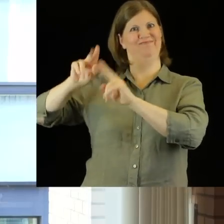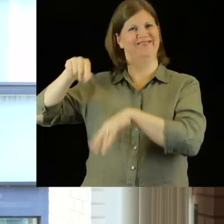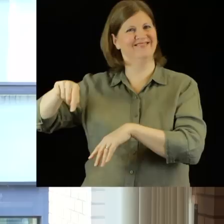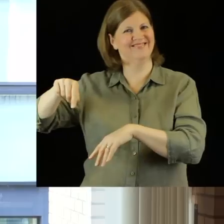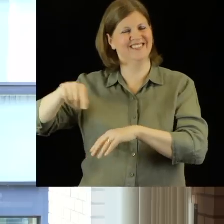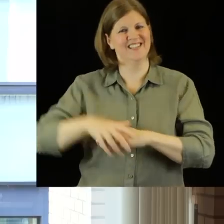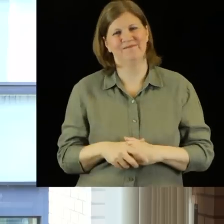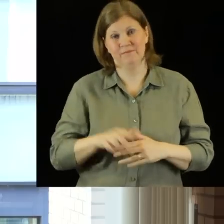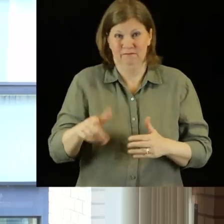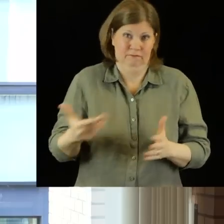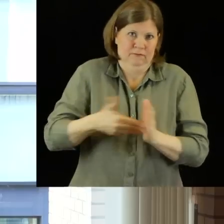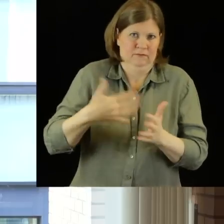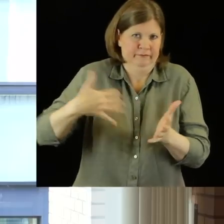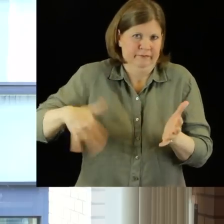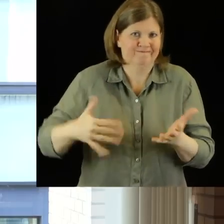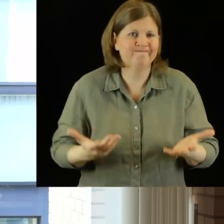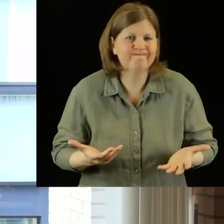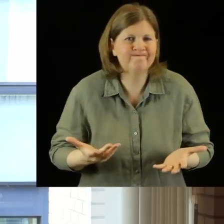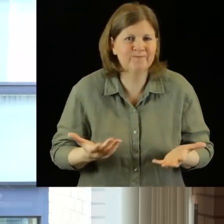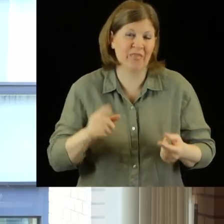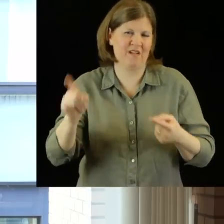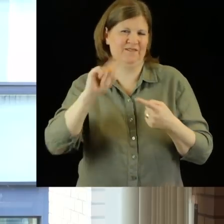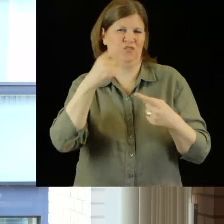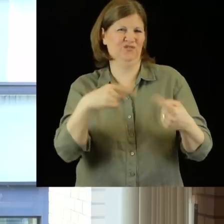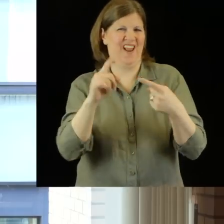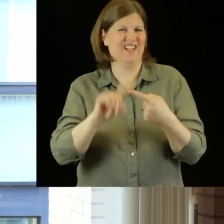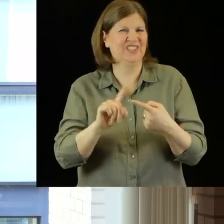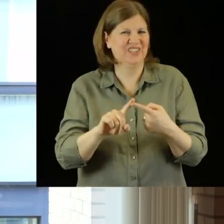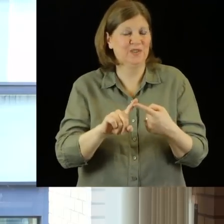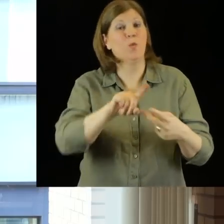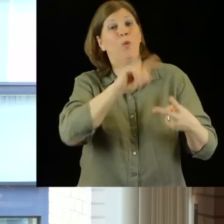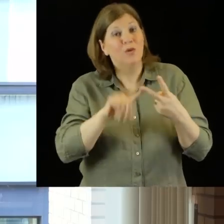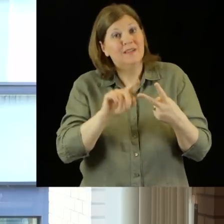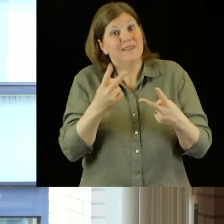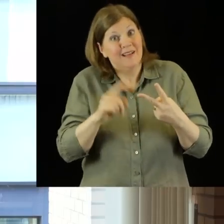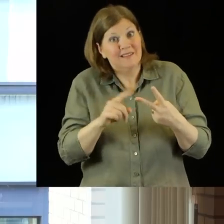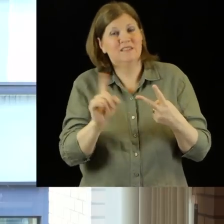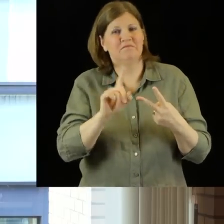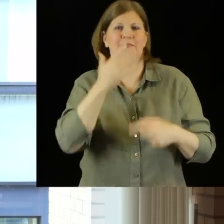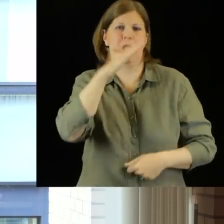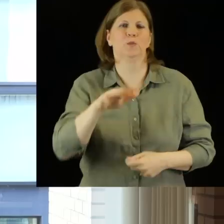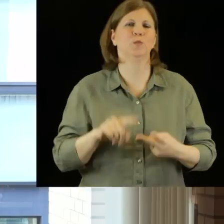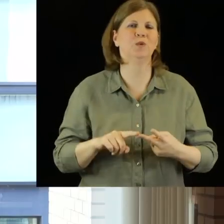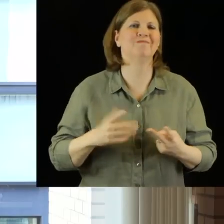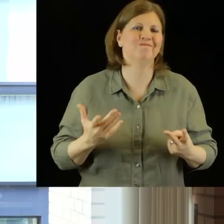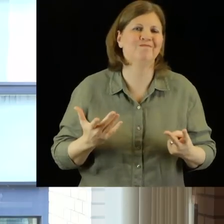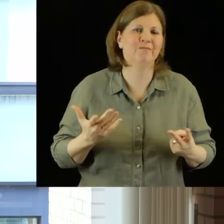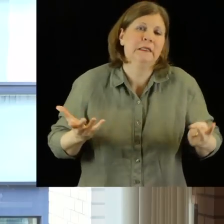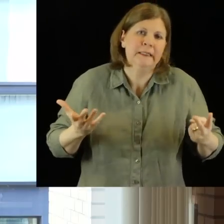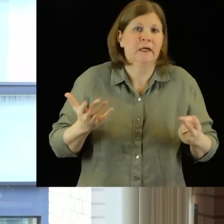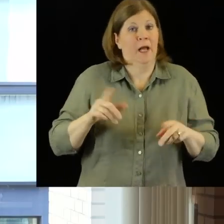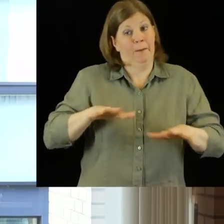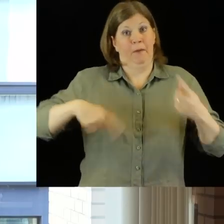first challenge. I think the second challenge is attitude, if you like. In other words, people in institutions like ours,